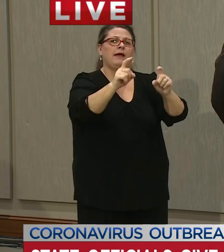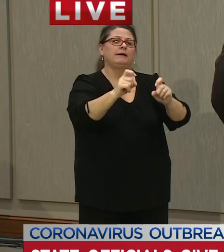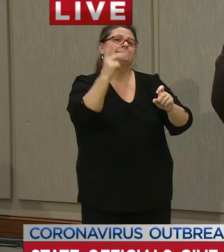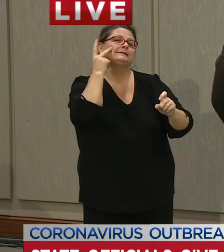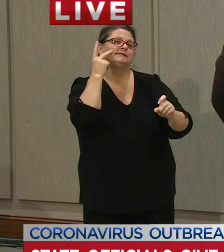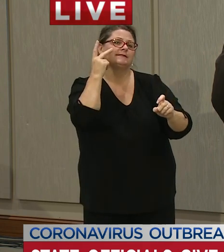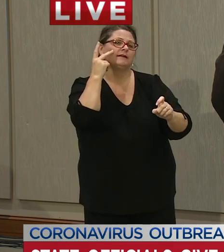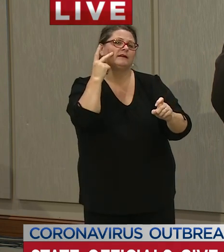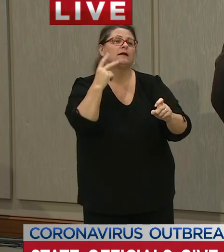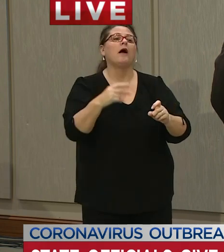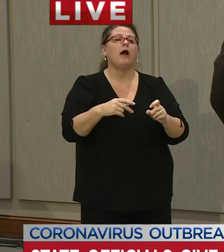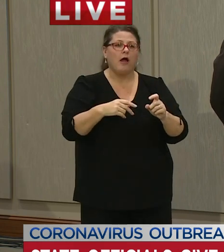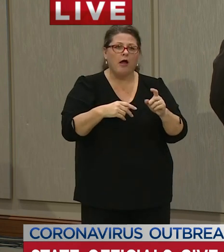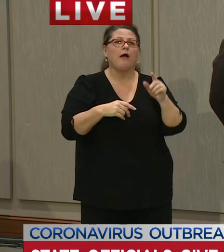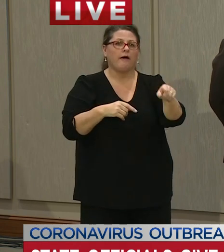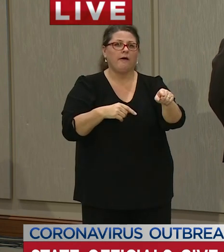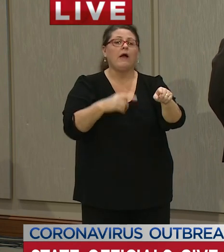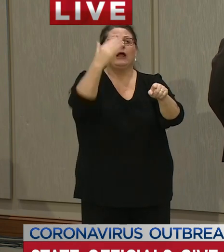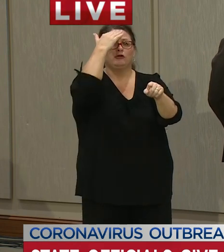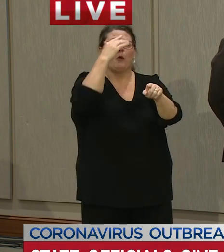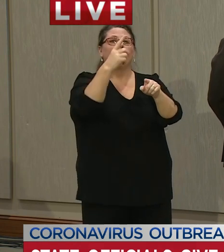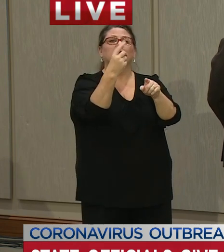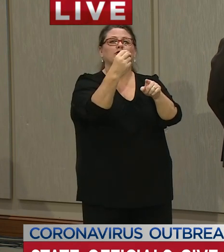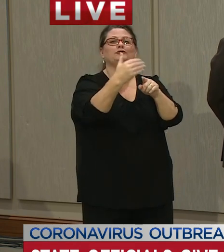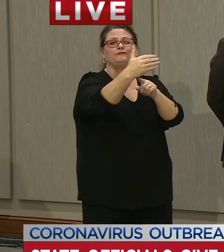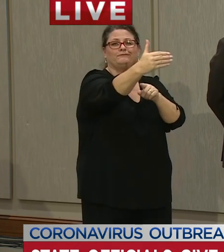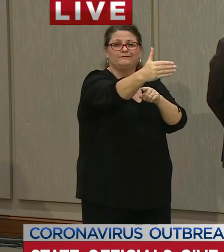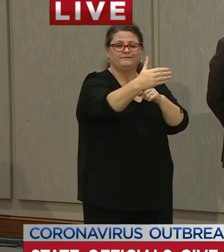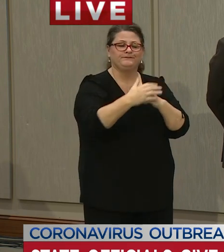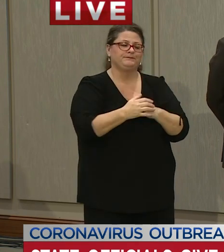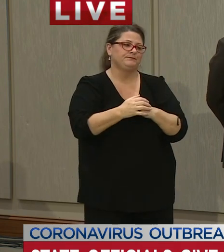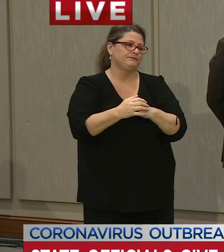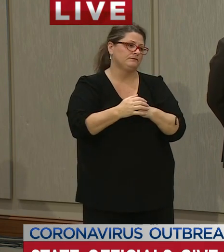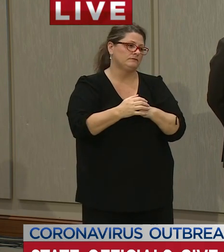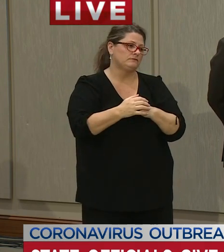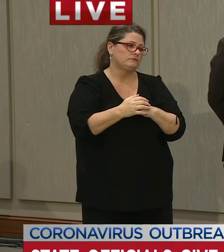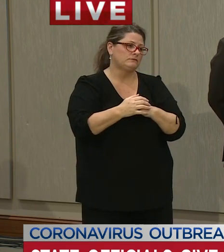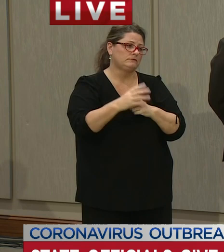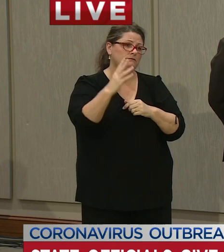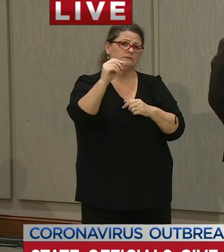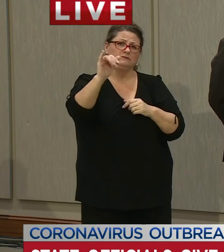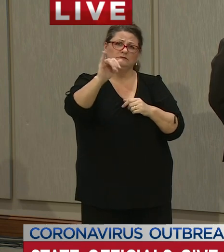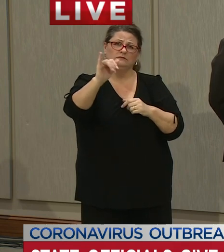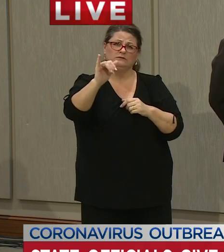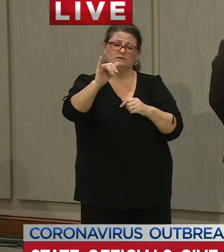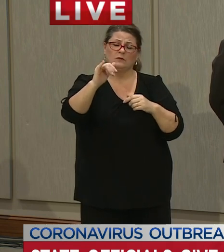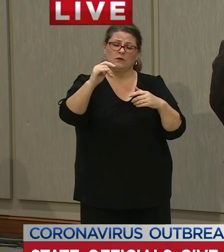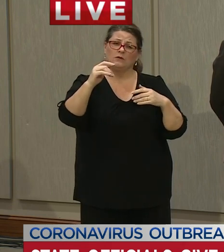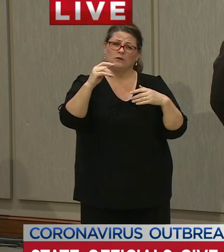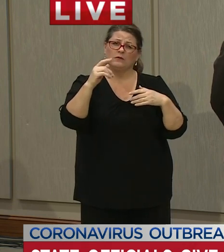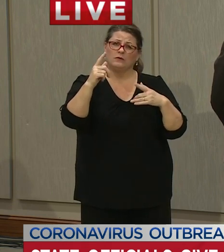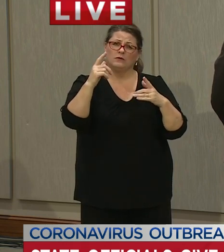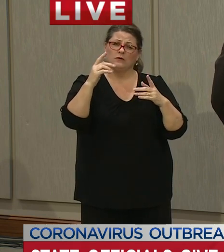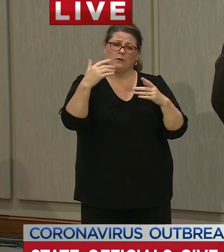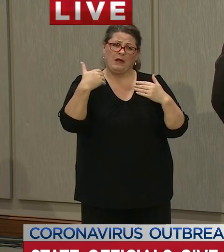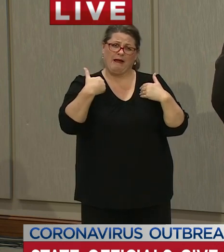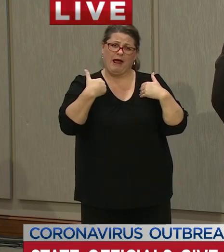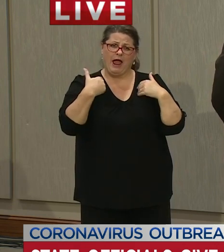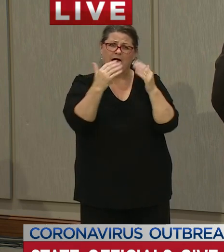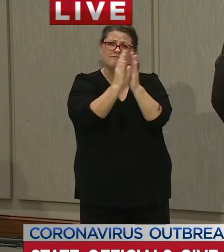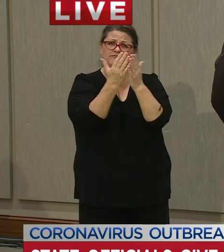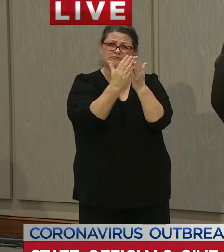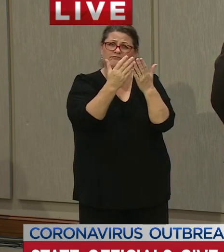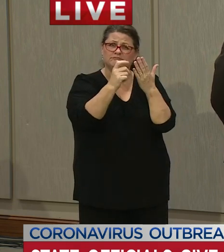our communities in addition i'll just mention that there is literature that talks about the